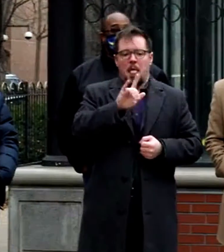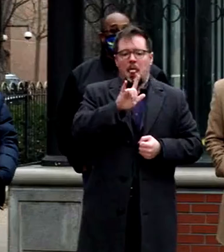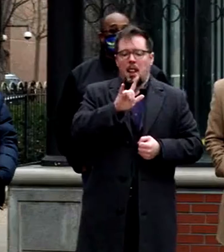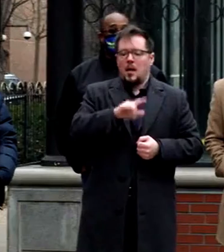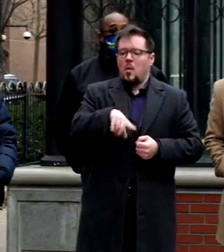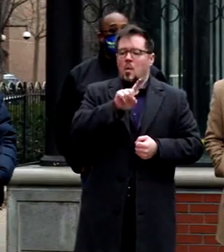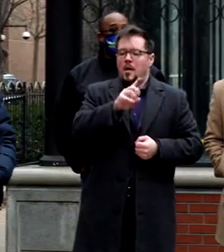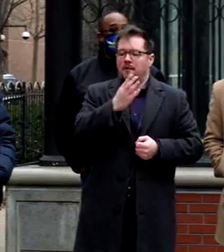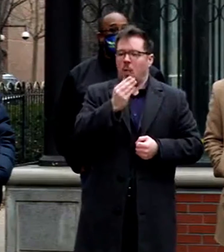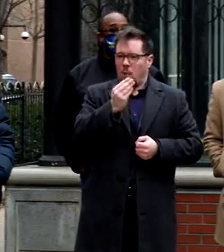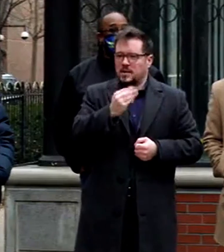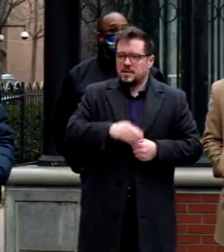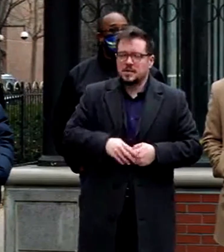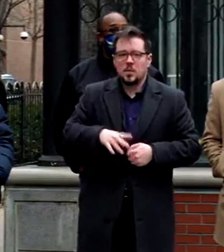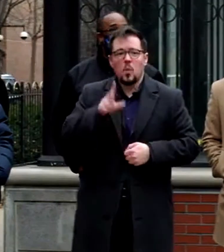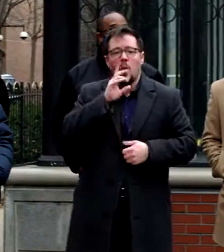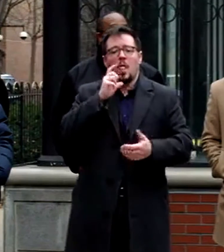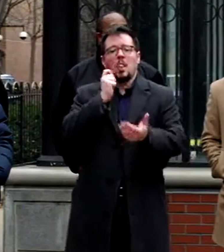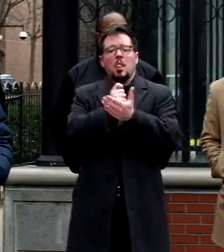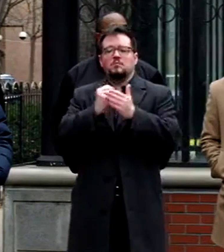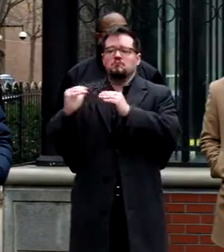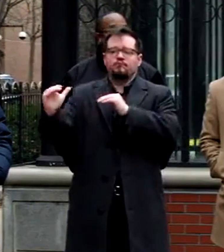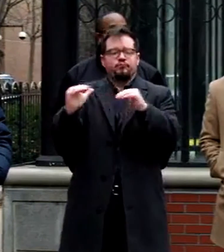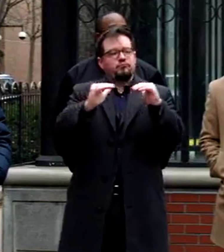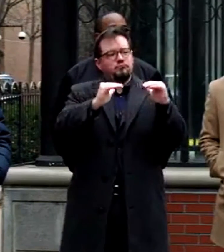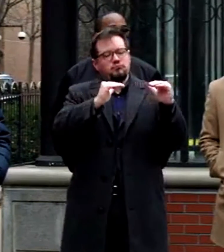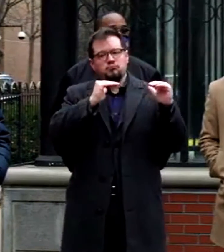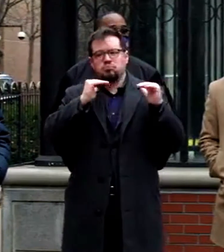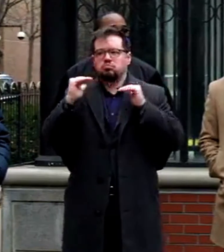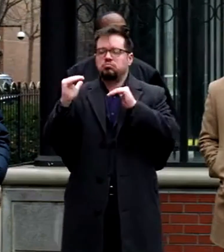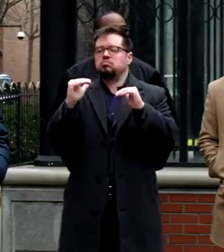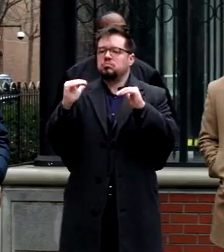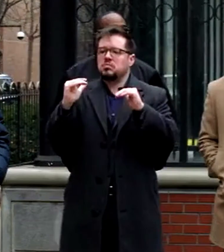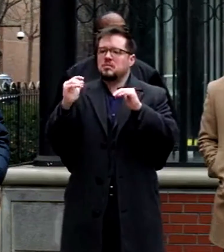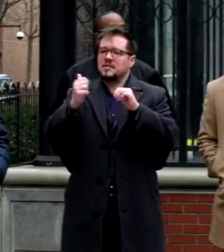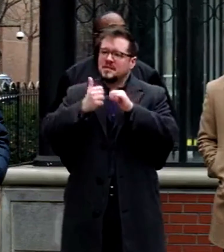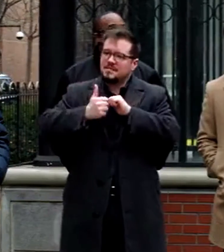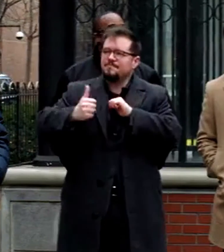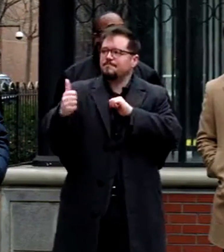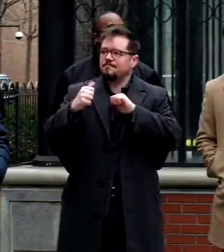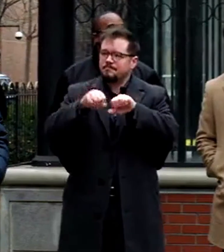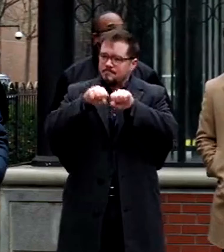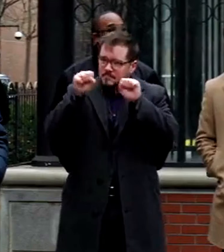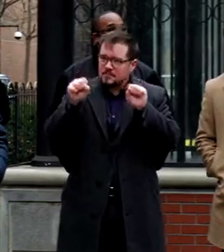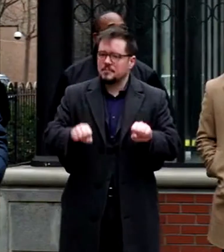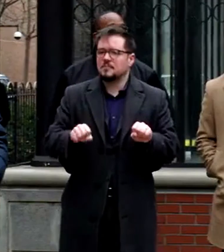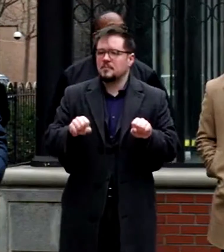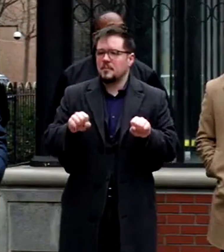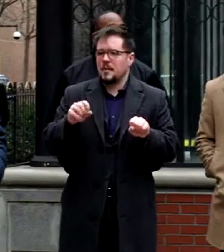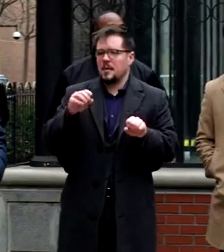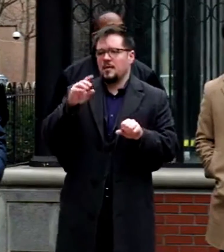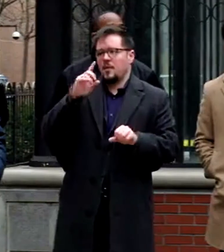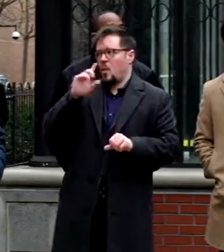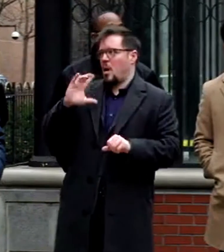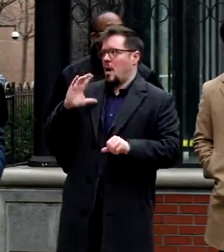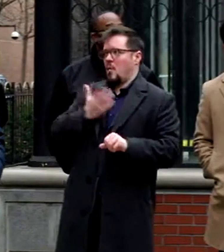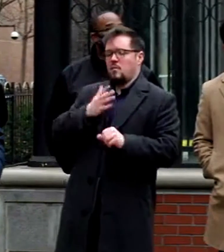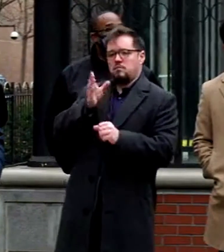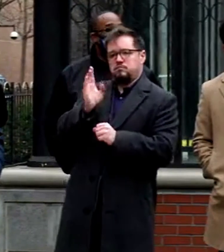that will help equalize the playing field for transportation system in our Baltimore region.